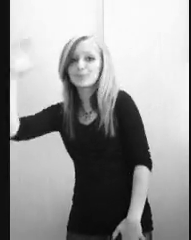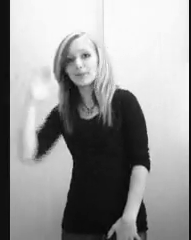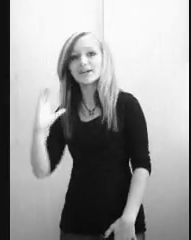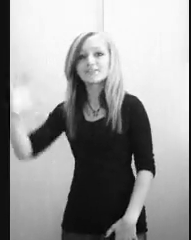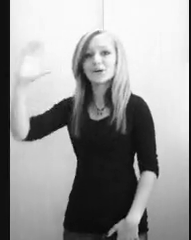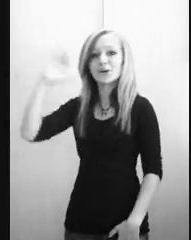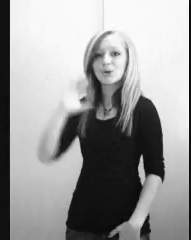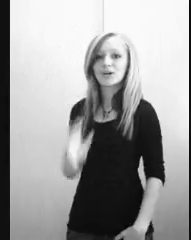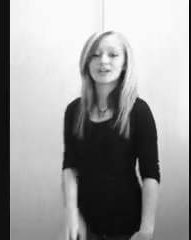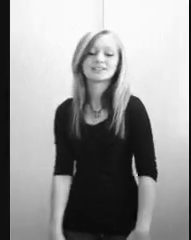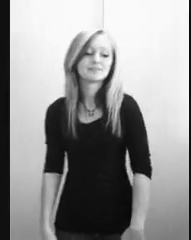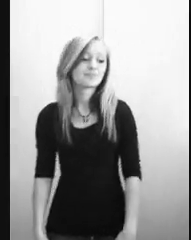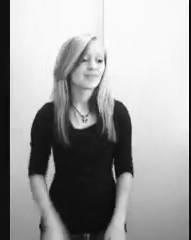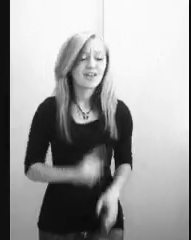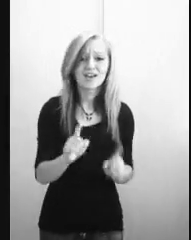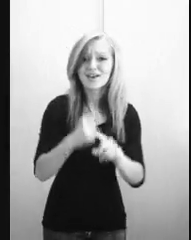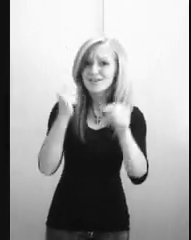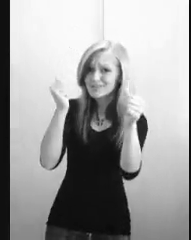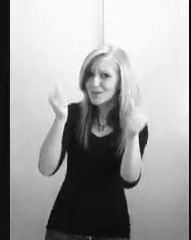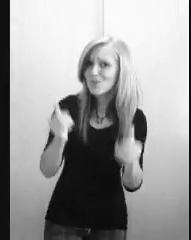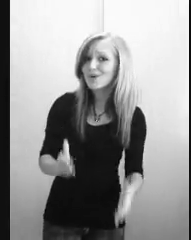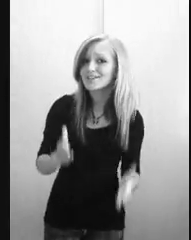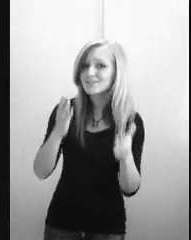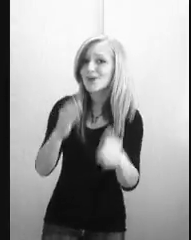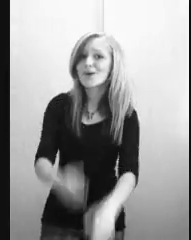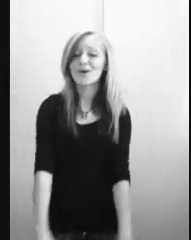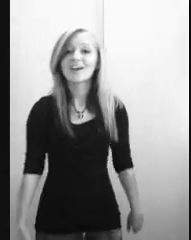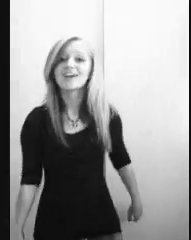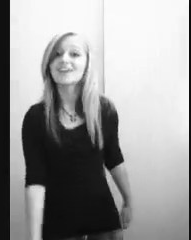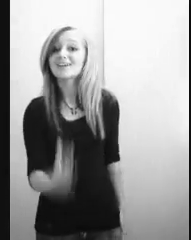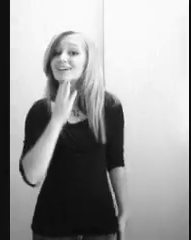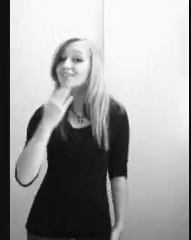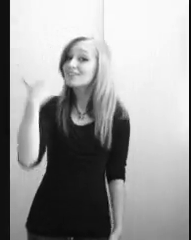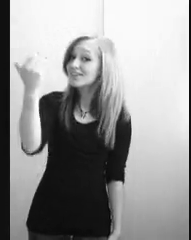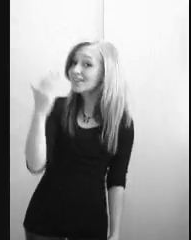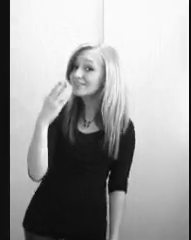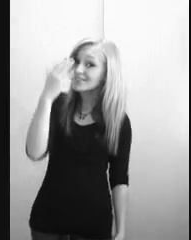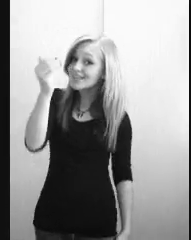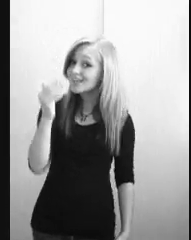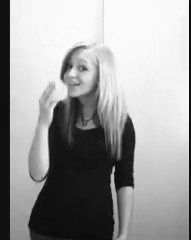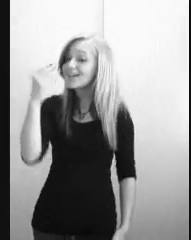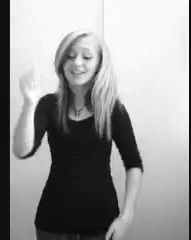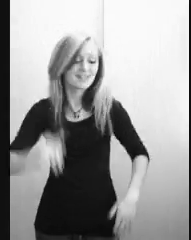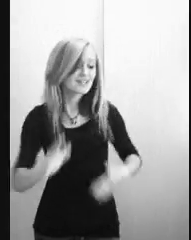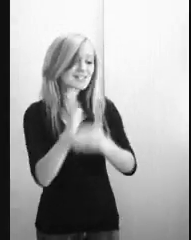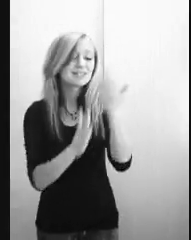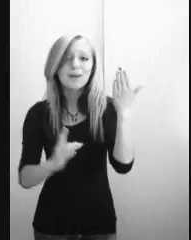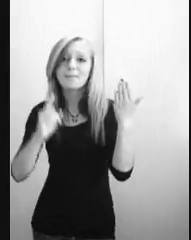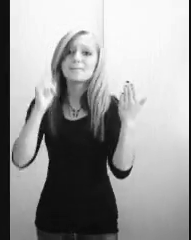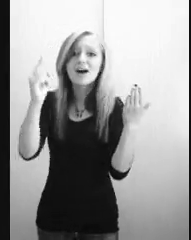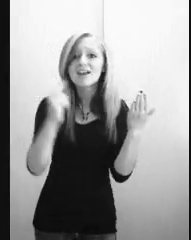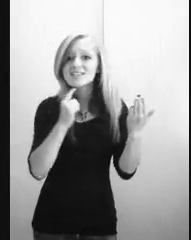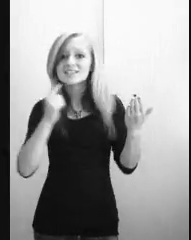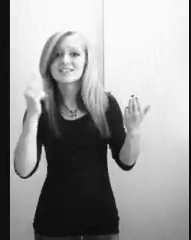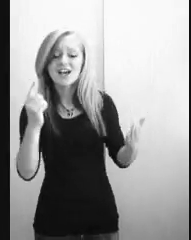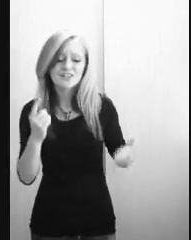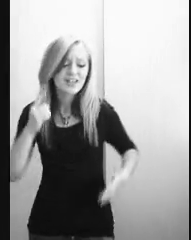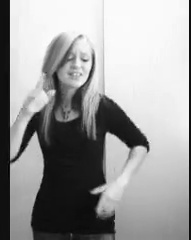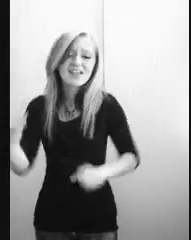before. When you're fifteen, somebody tells you